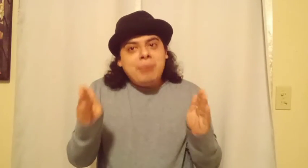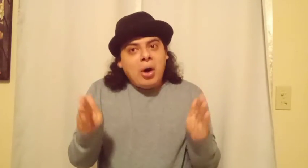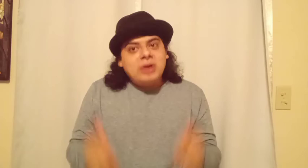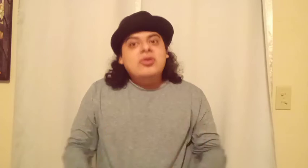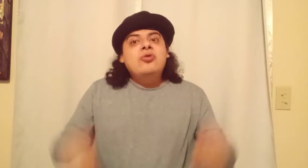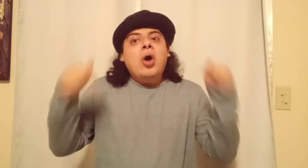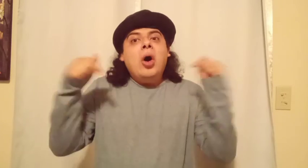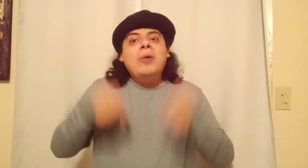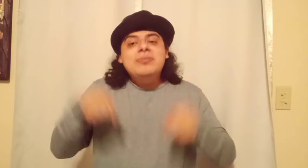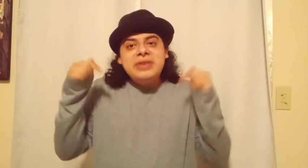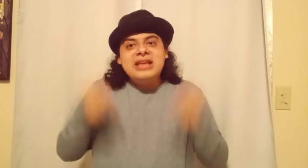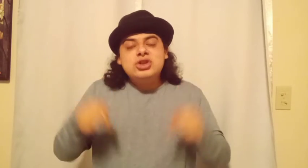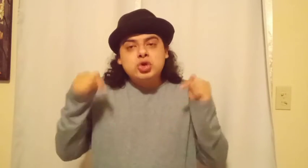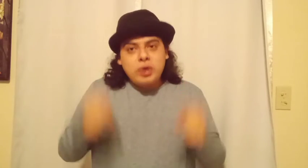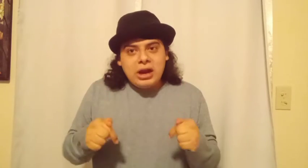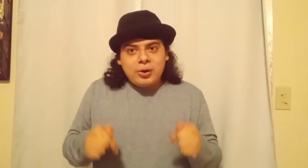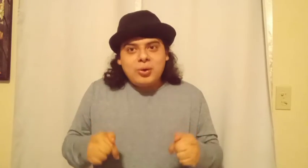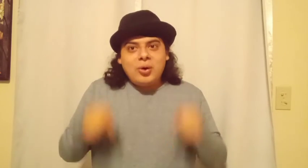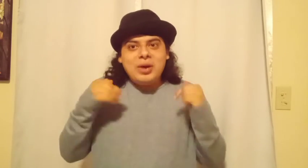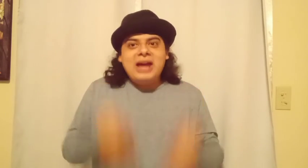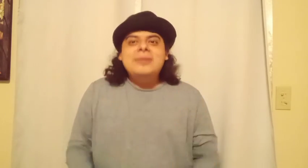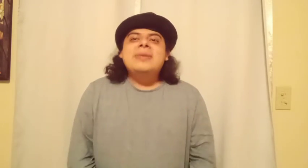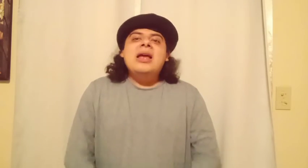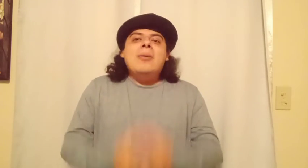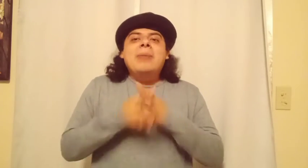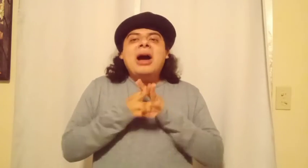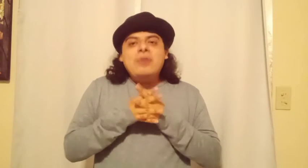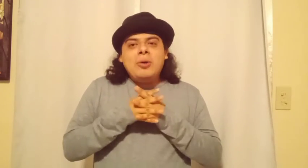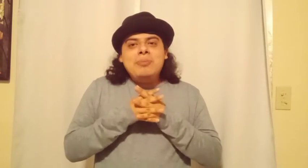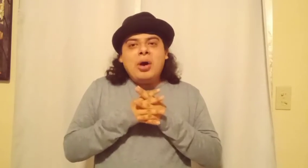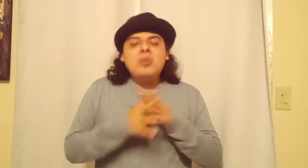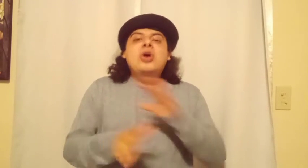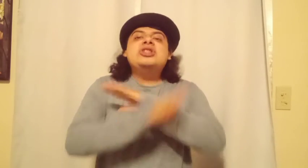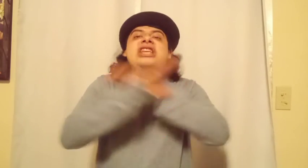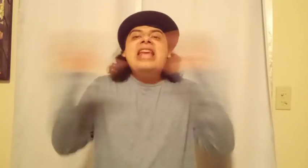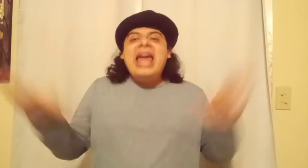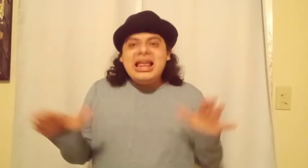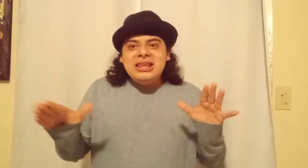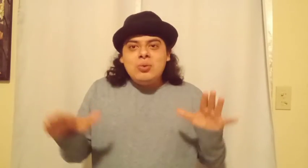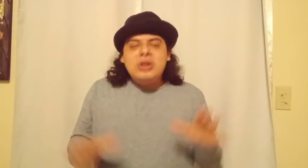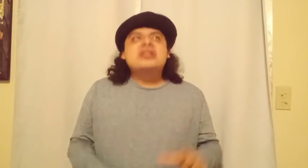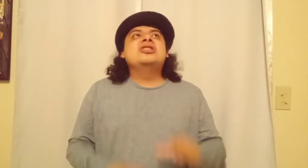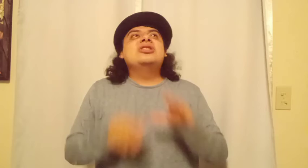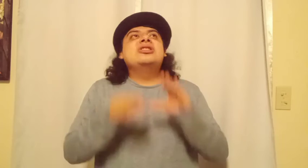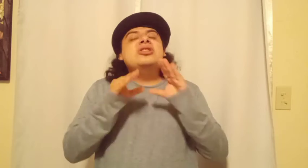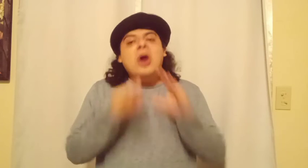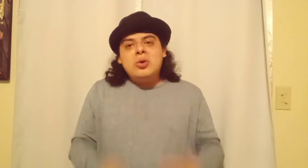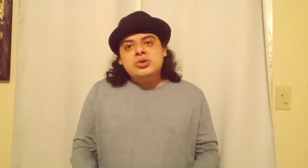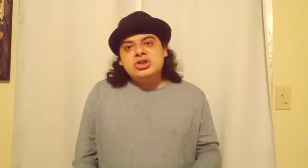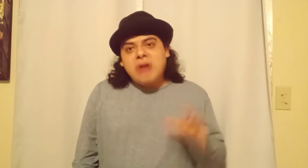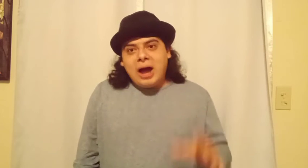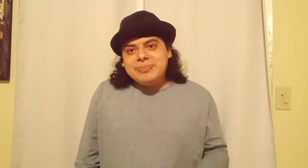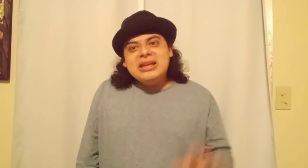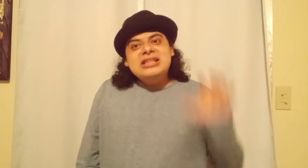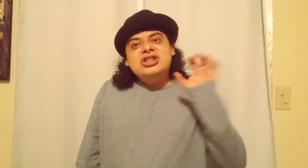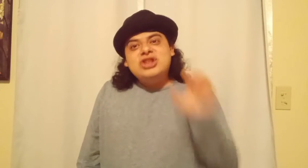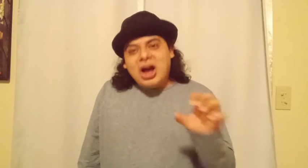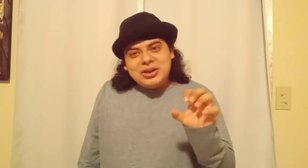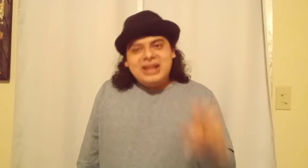part from this trailer. All right? My favorite part was the ending when Knuckles stopped Sonic.